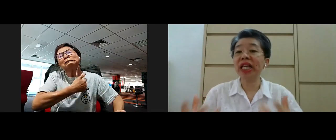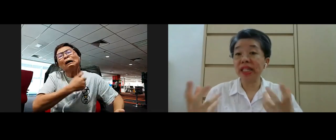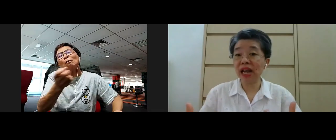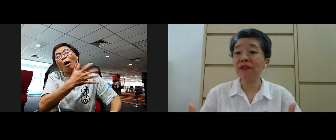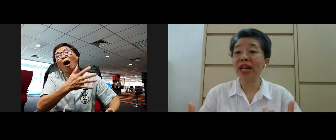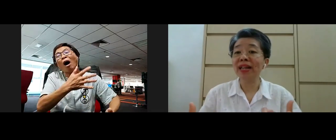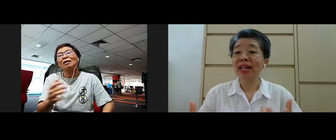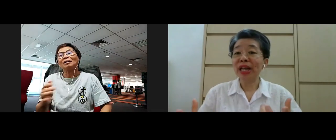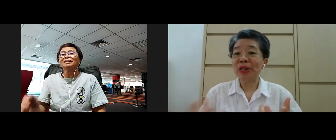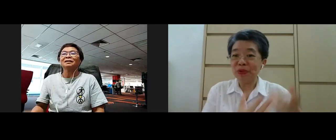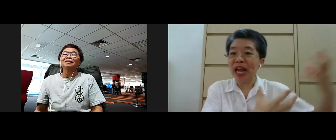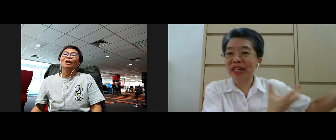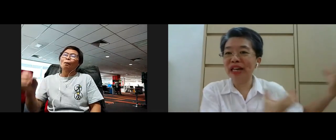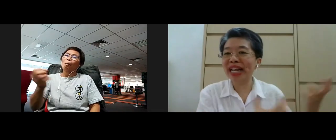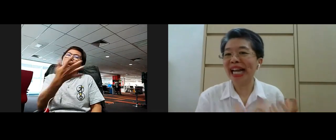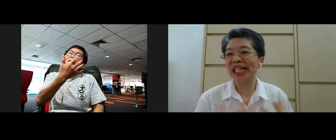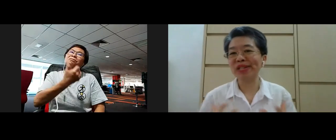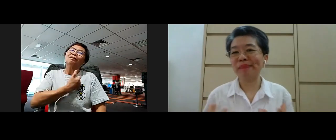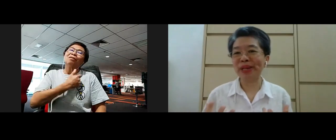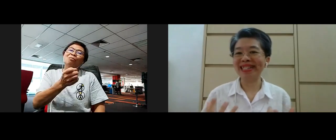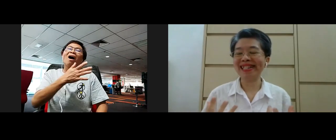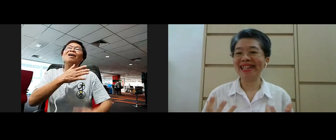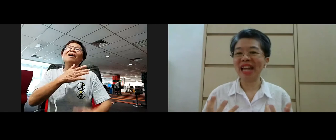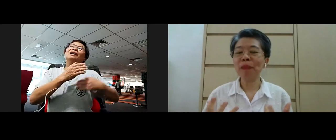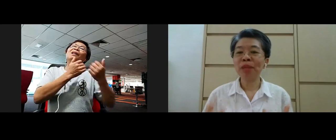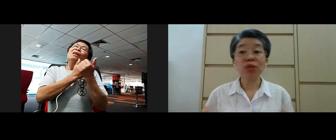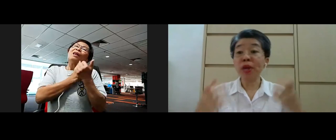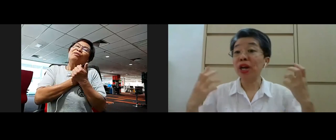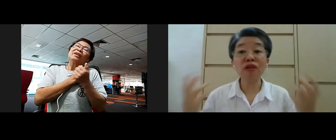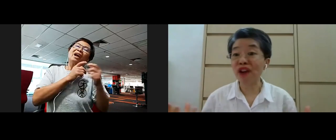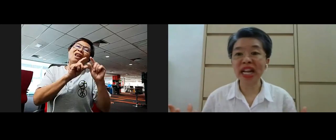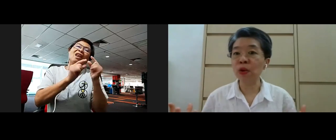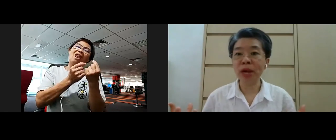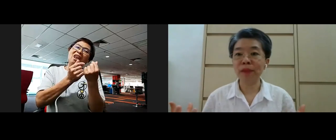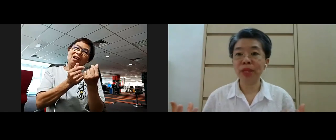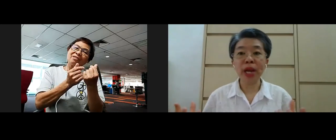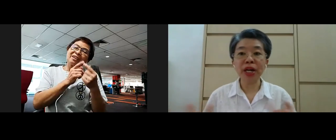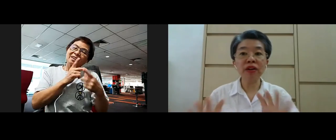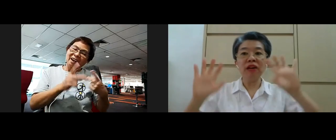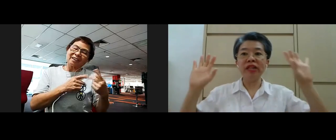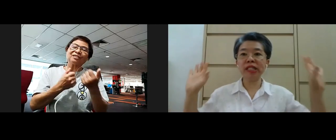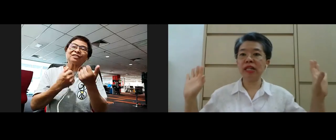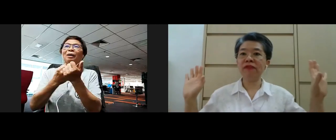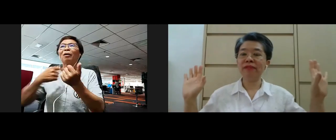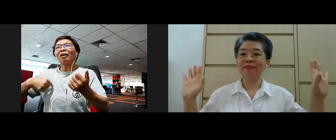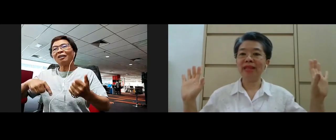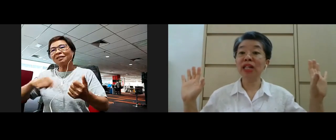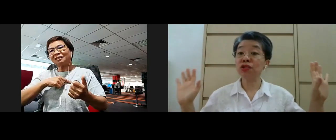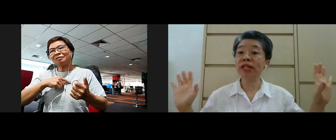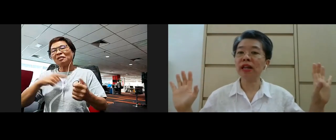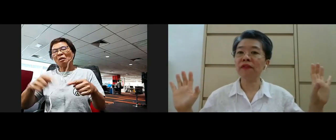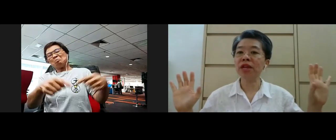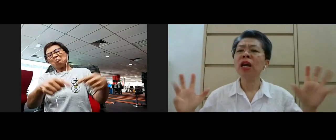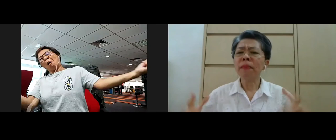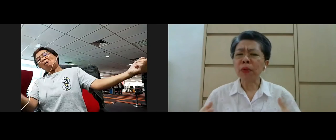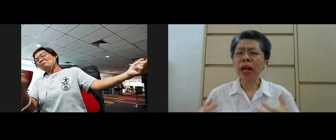alleviate the suffering you know we have the loving kindness to support us yeah so we are not running away we are not aversive yeah